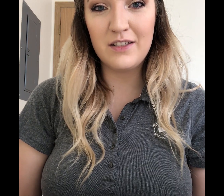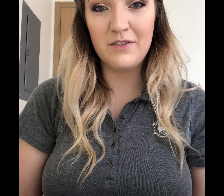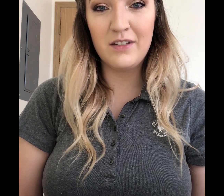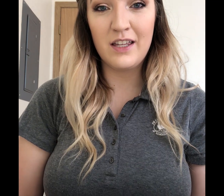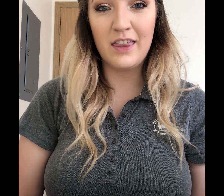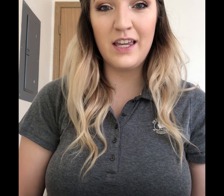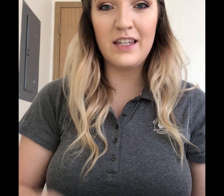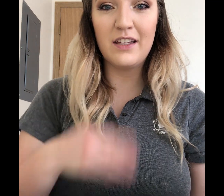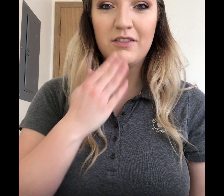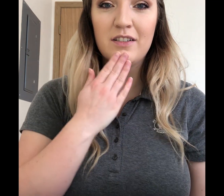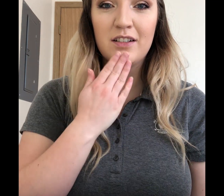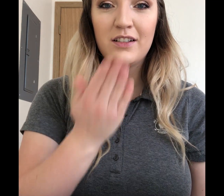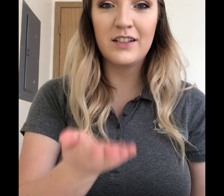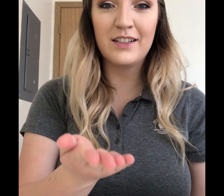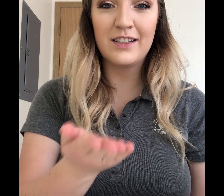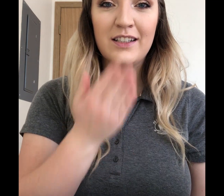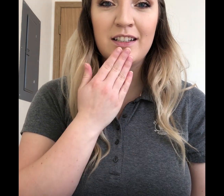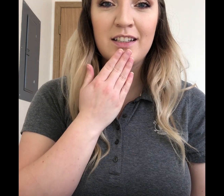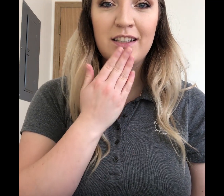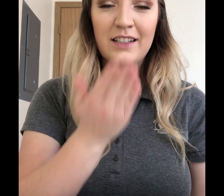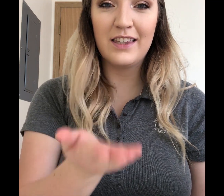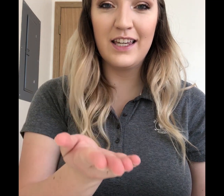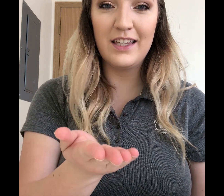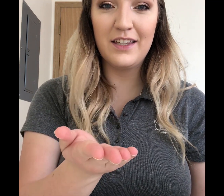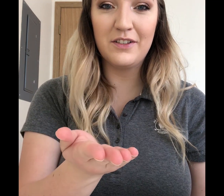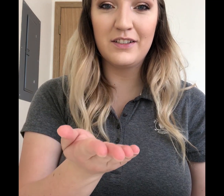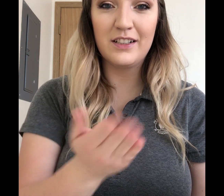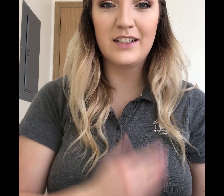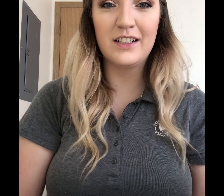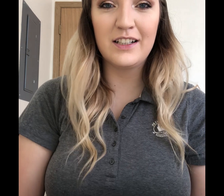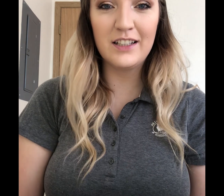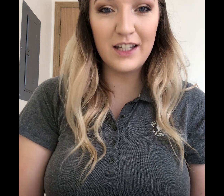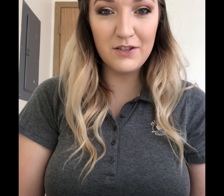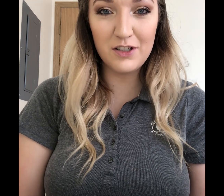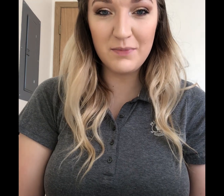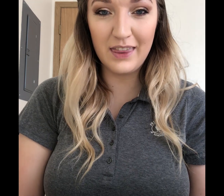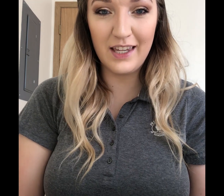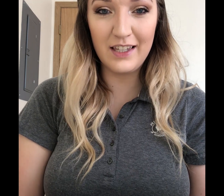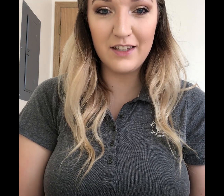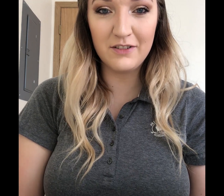do thank you. Thank you. Can you show me thank you?